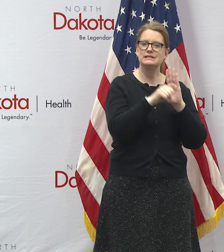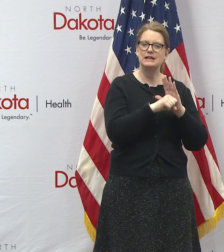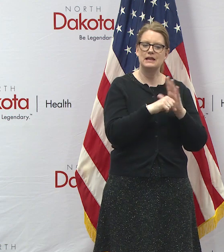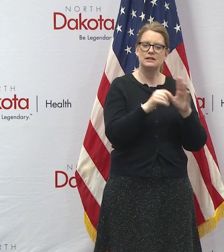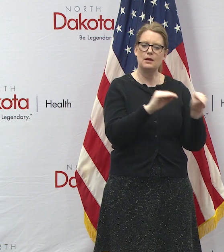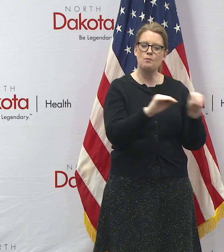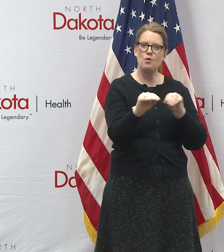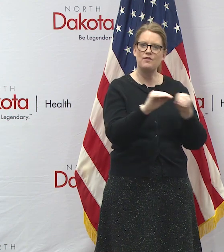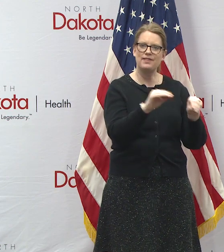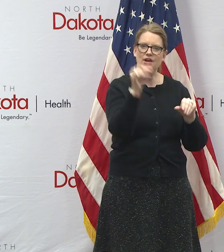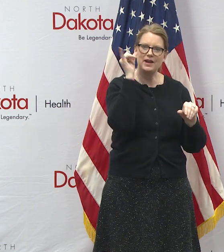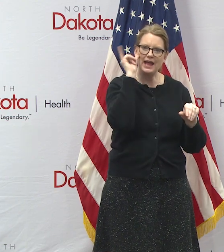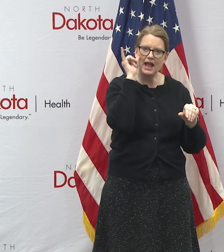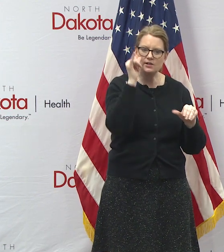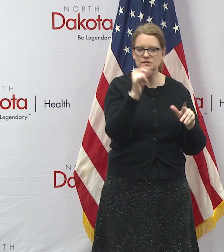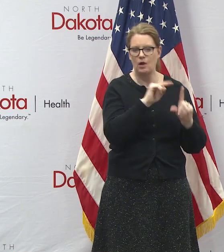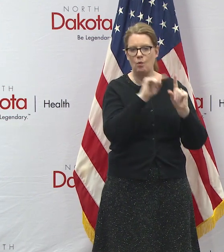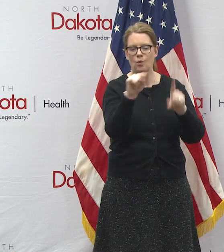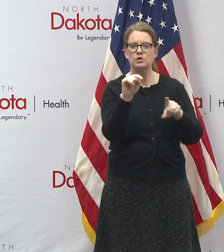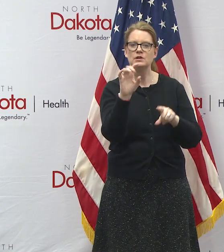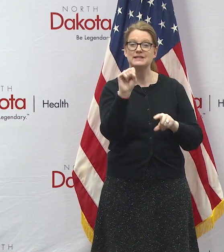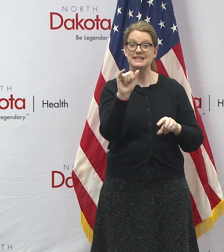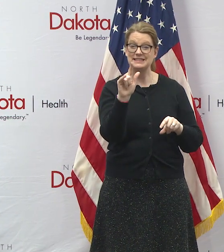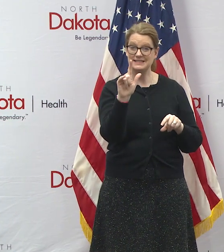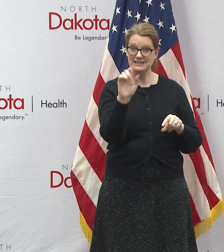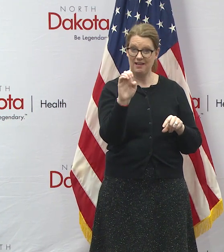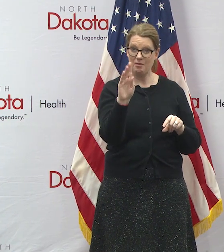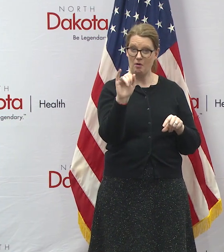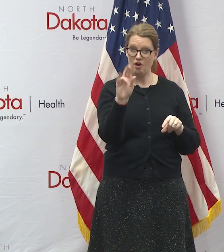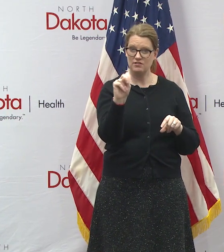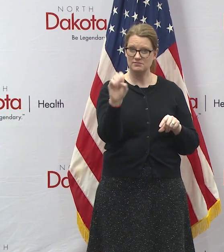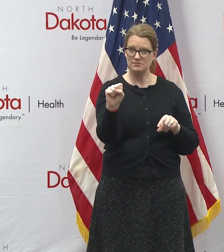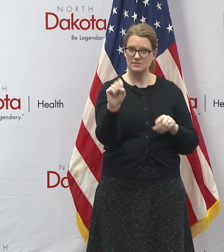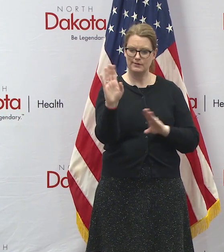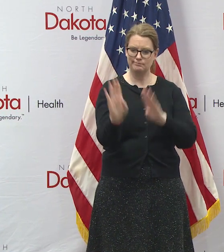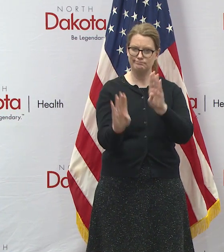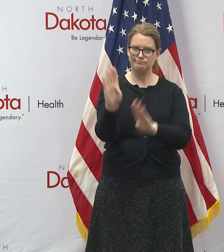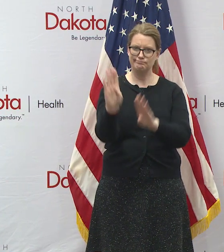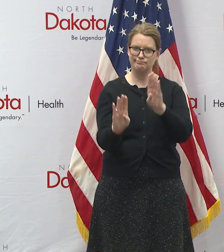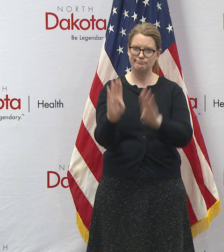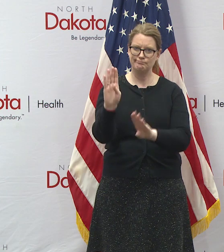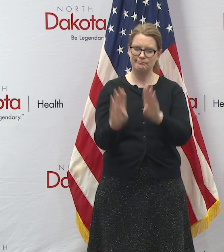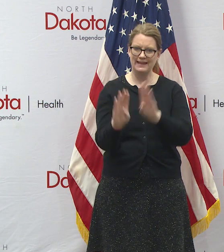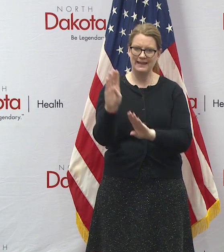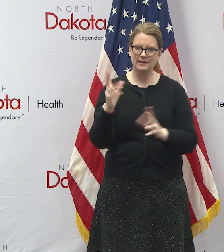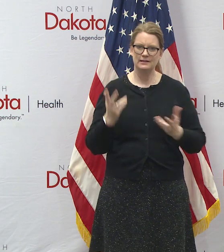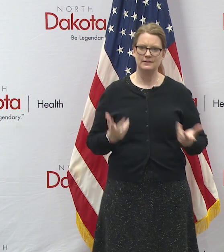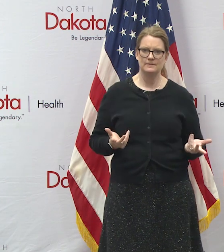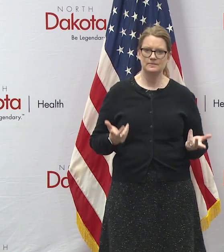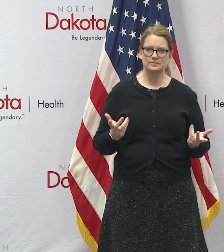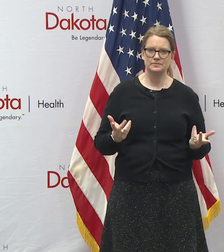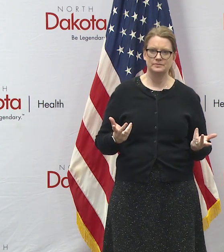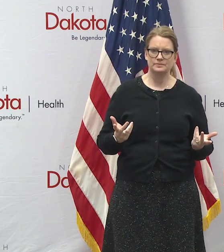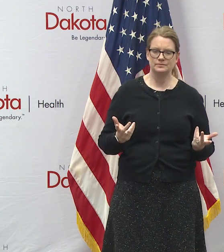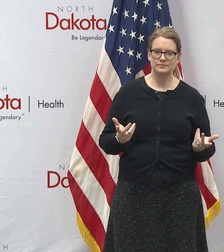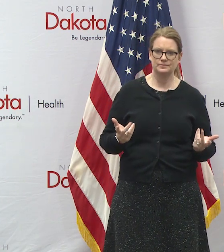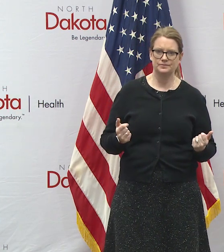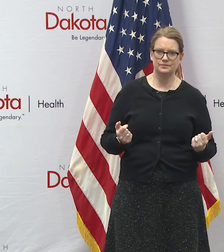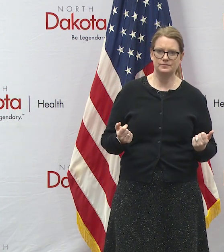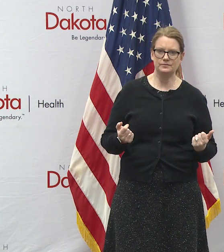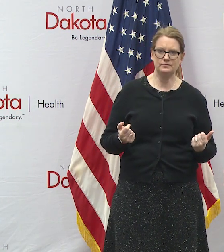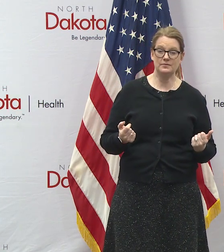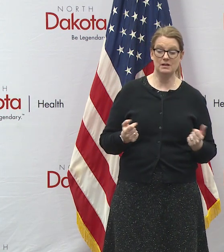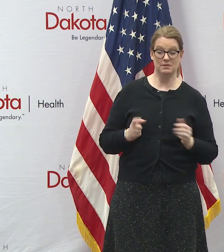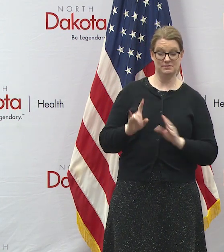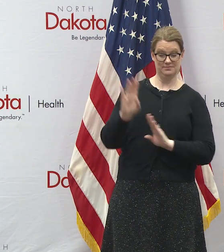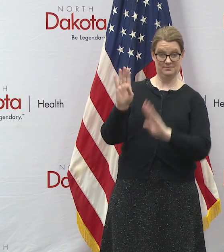calves and heading to the sale barns uh and again the uh the but the in terms